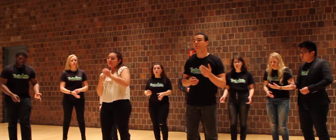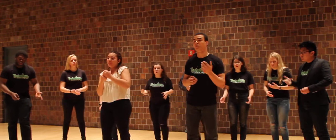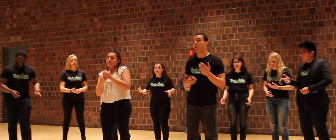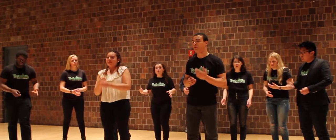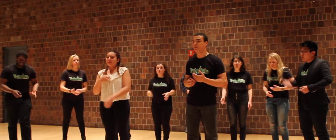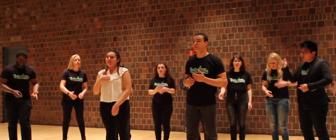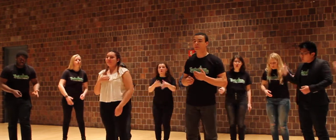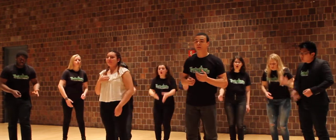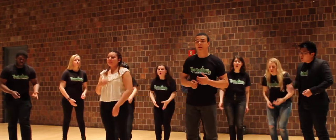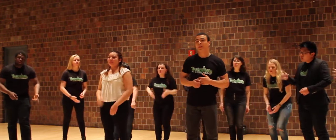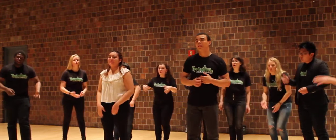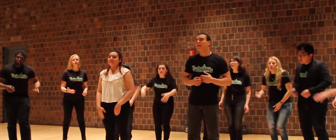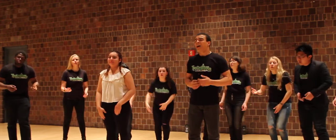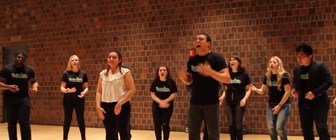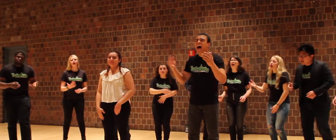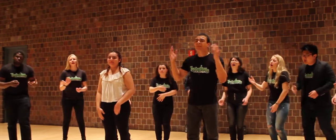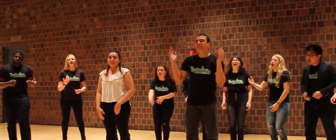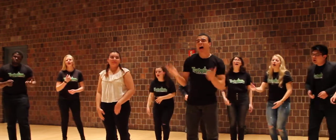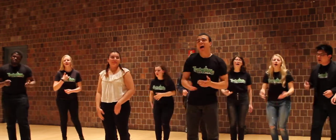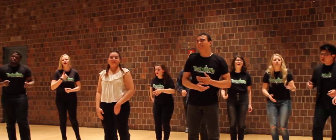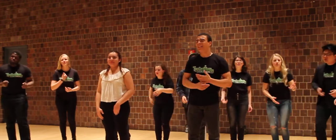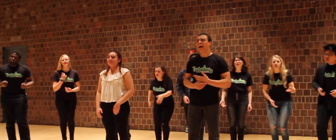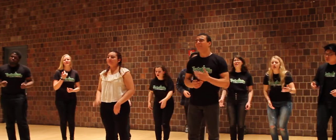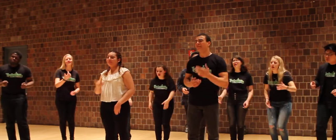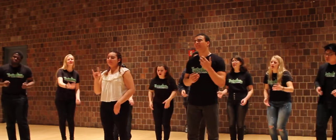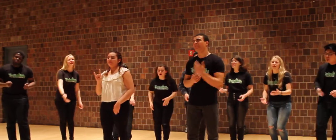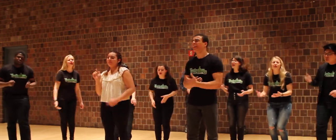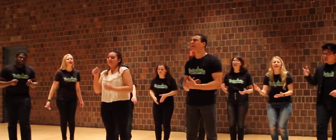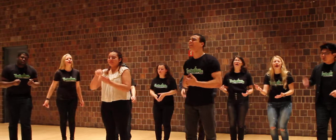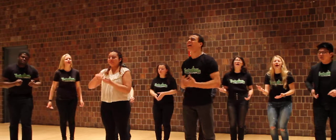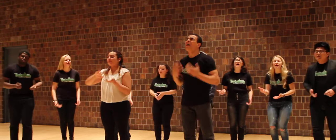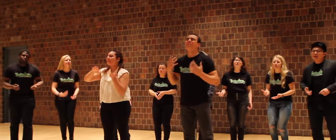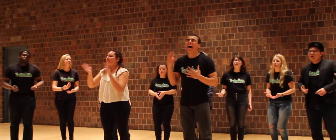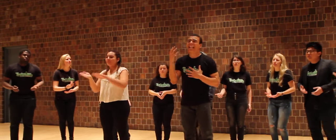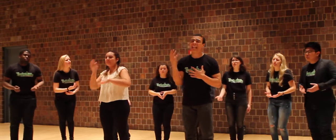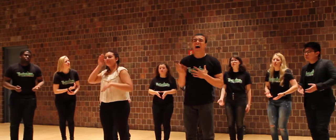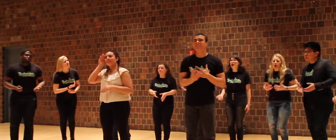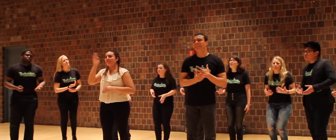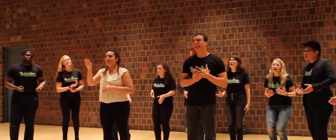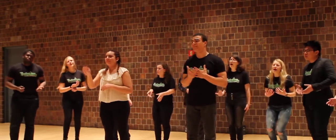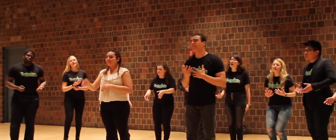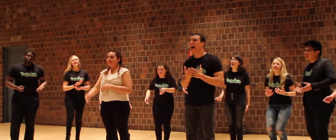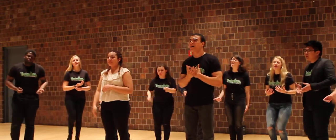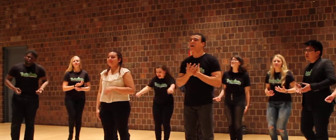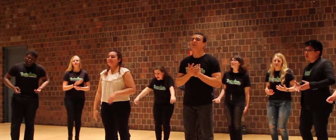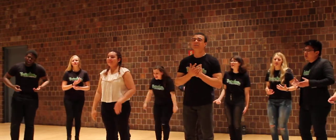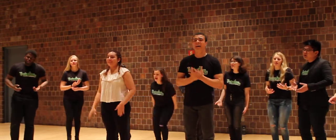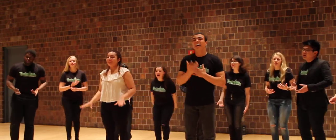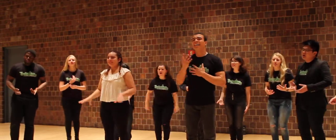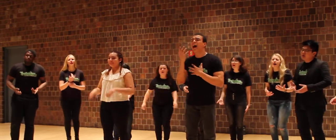you most I'm gonna love you too My lungs get blown And I